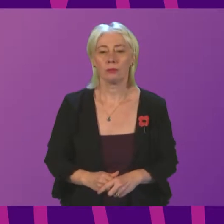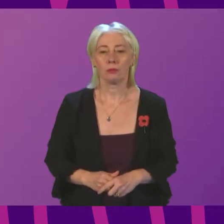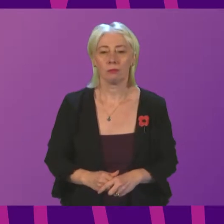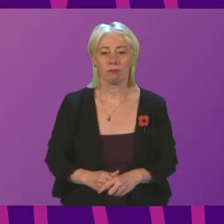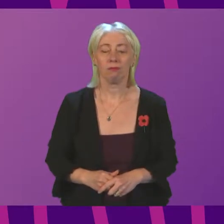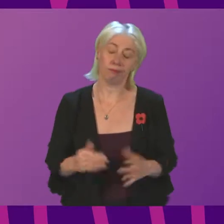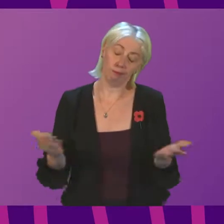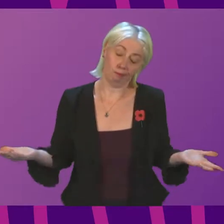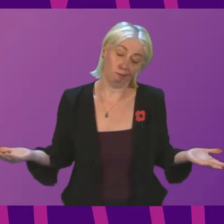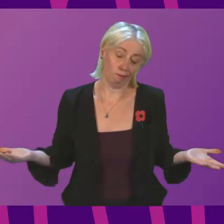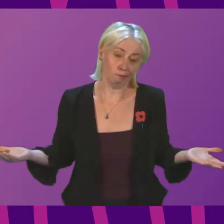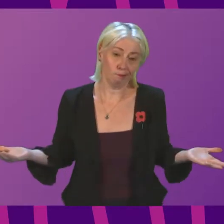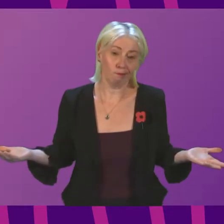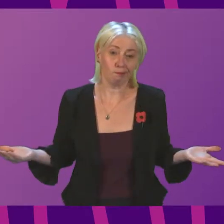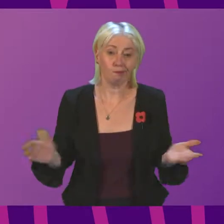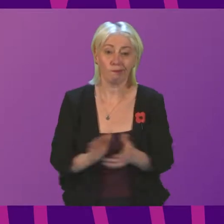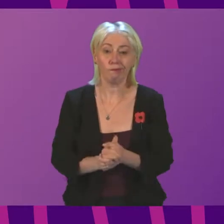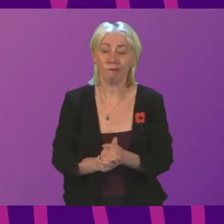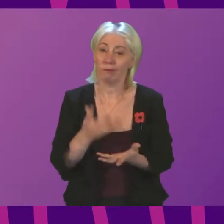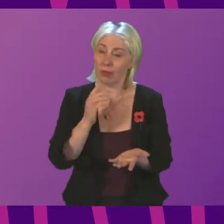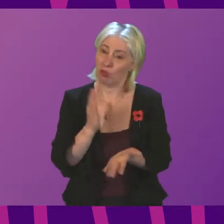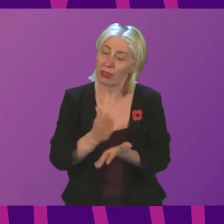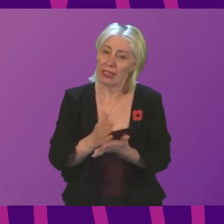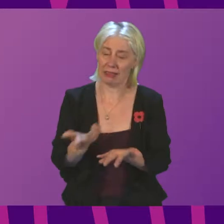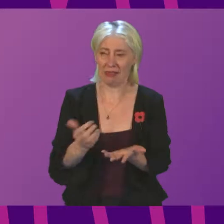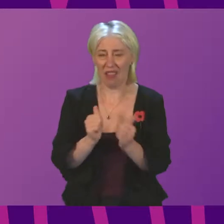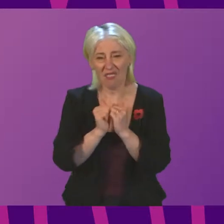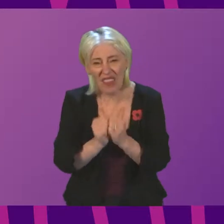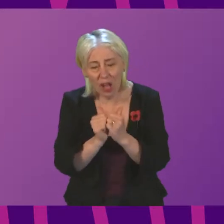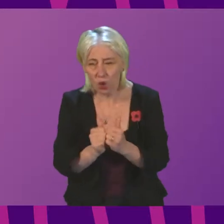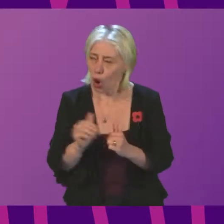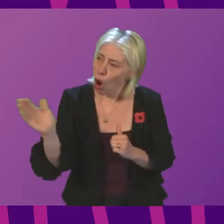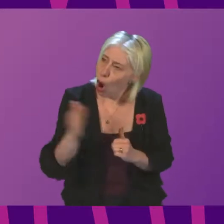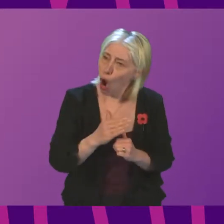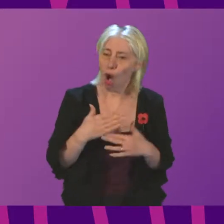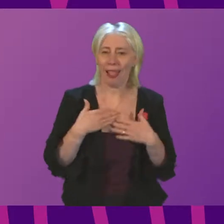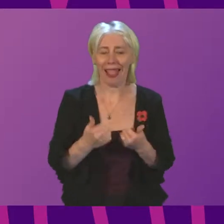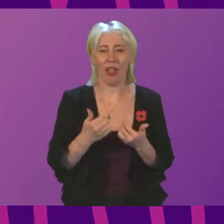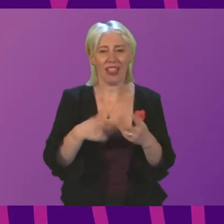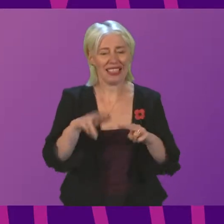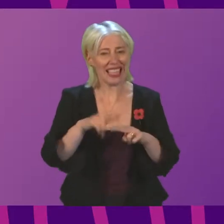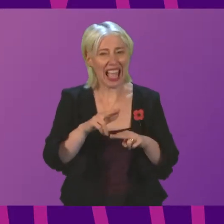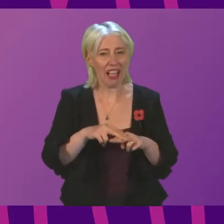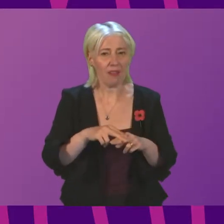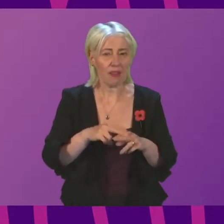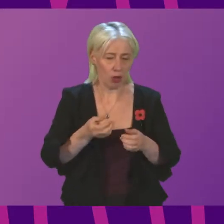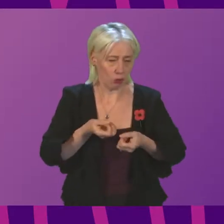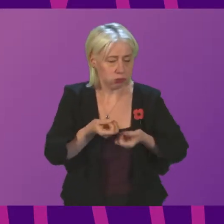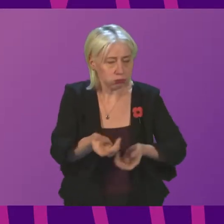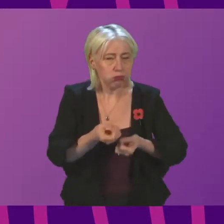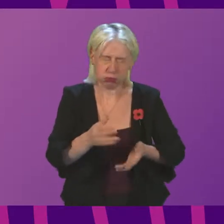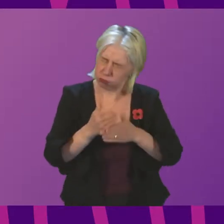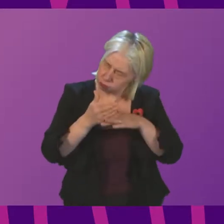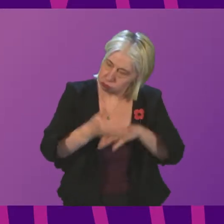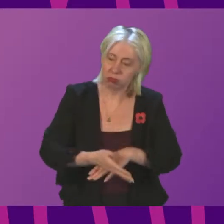Well, first of all, I value the contribution made by all healthcare staff to our National Health Service in all of